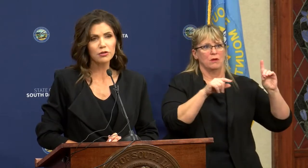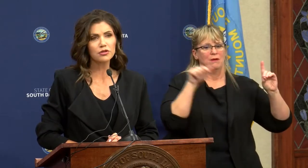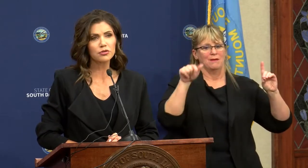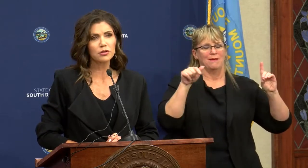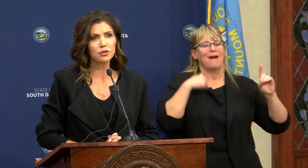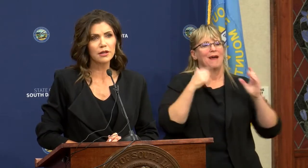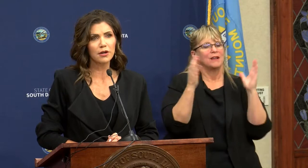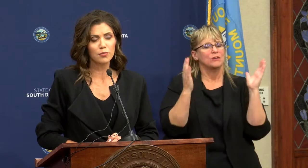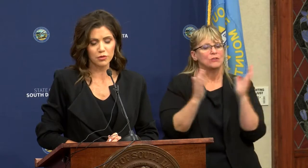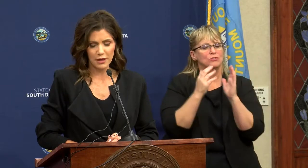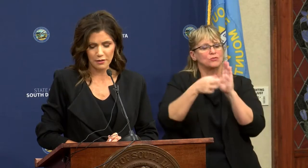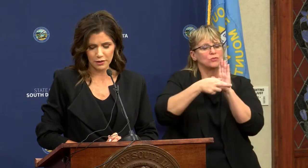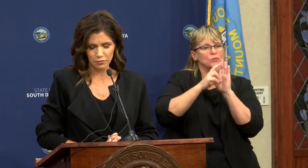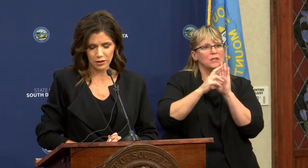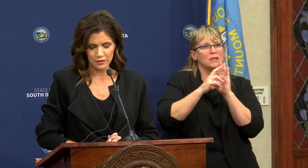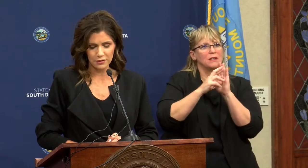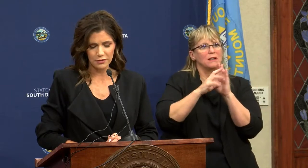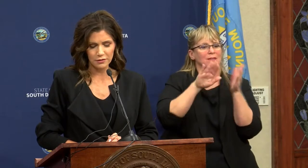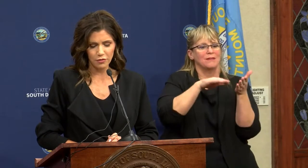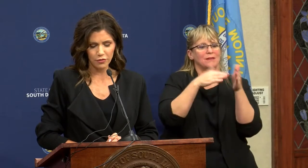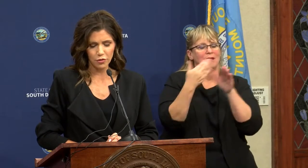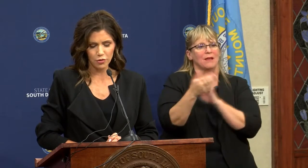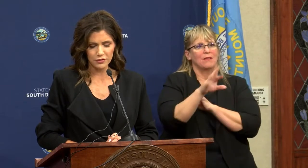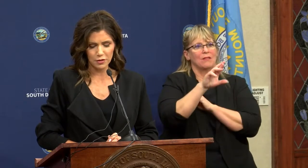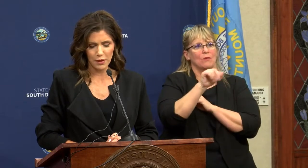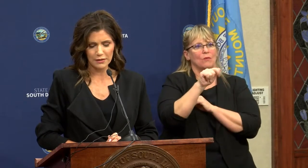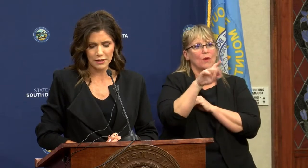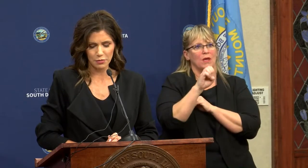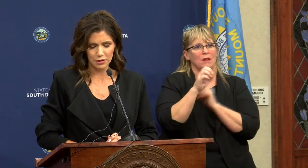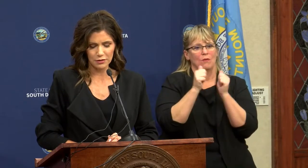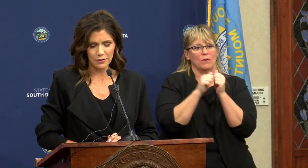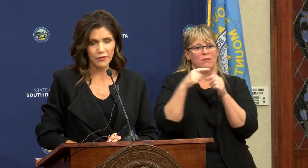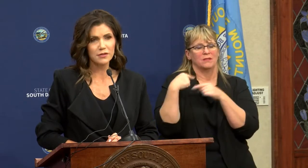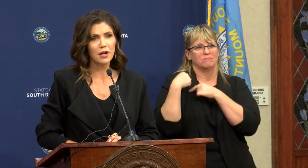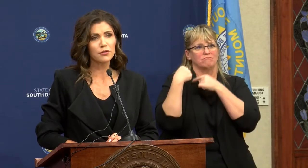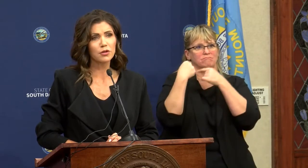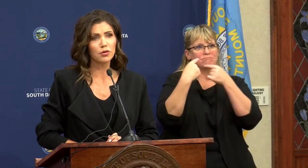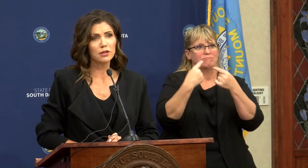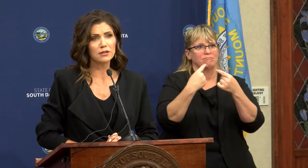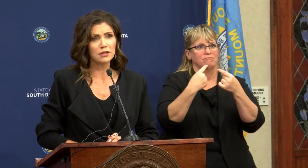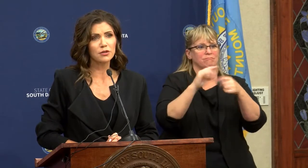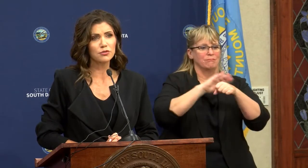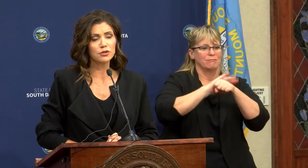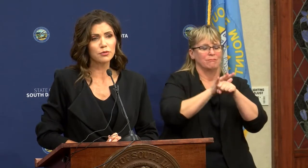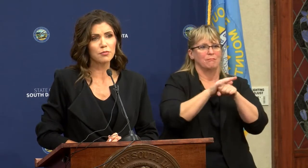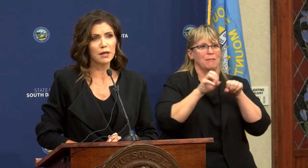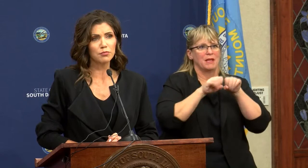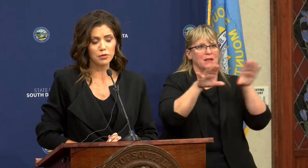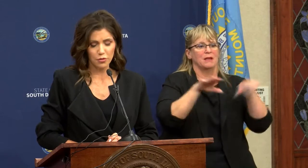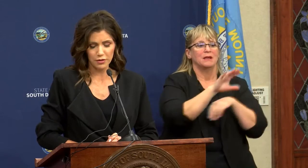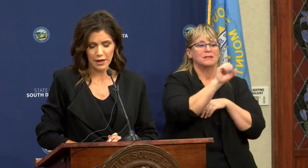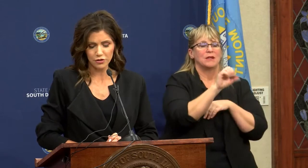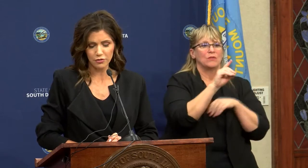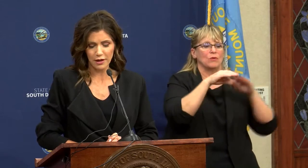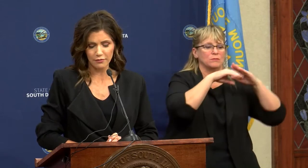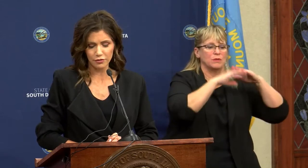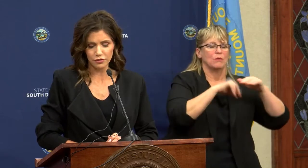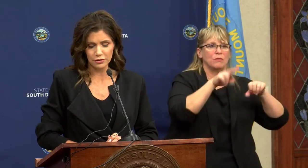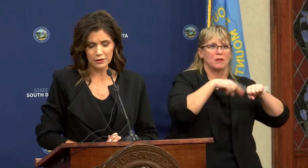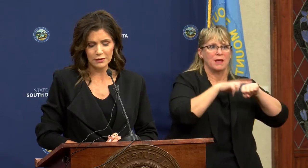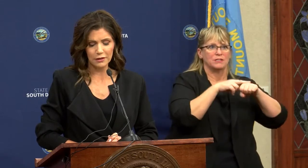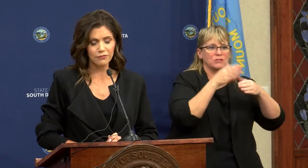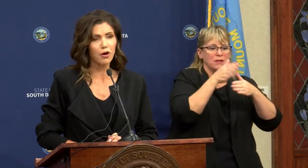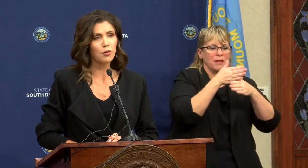I'd encourage you to look at our mortality rate over the course of the pandemic. South Dakota continues to remain below the national